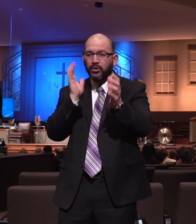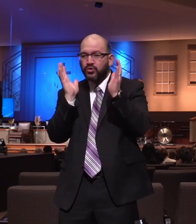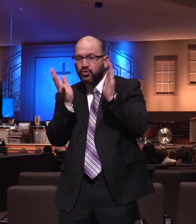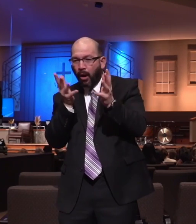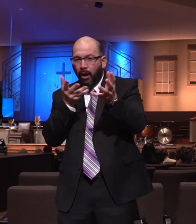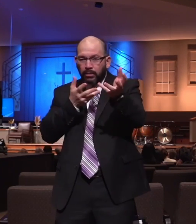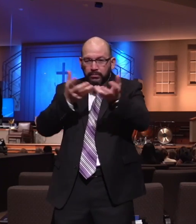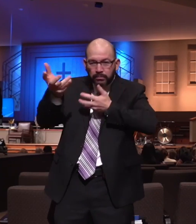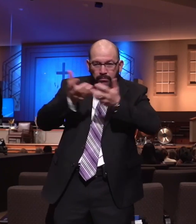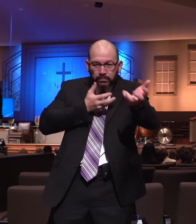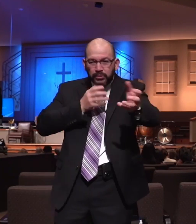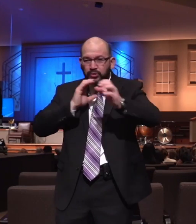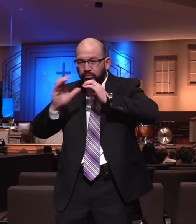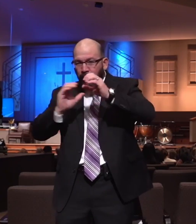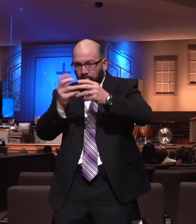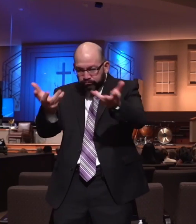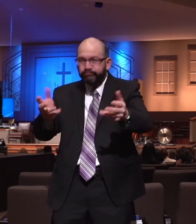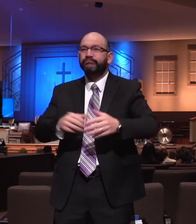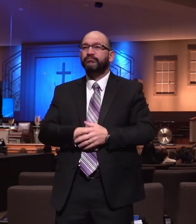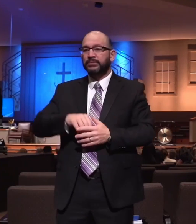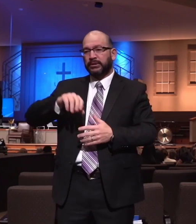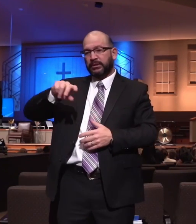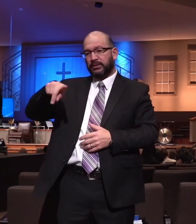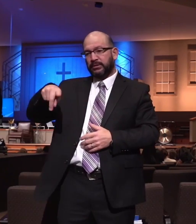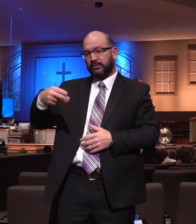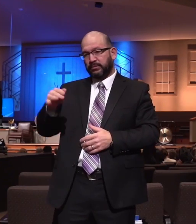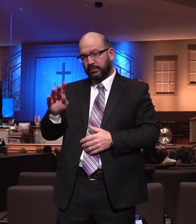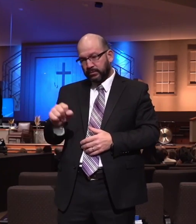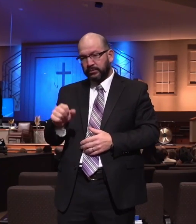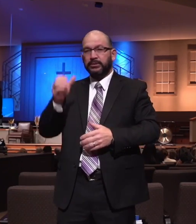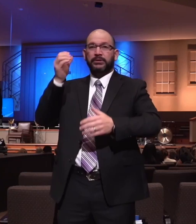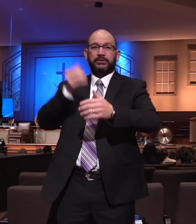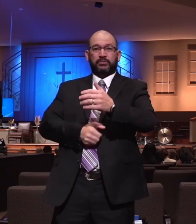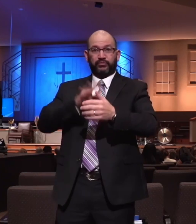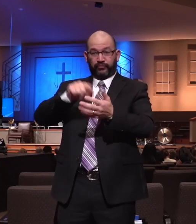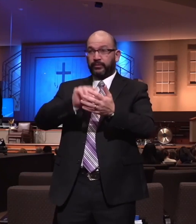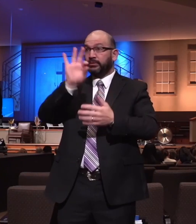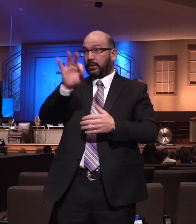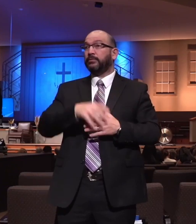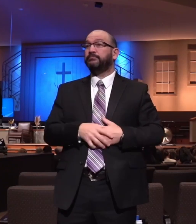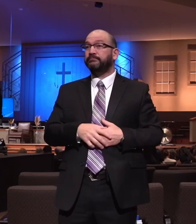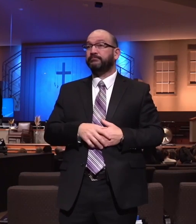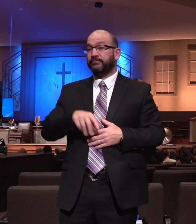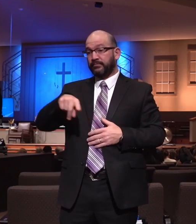4 and verse 9. I want you to see this here, Philippians 4, 9,